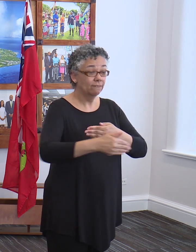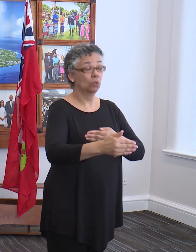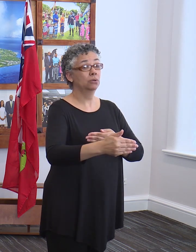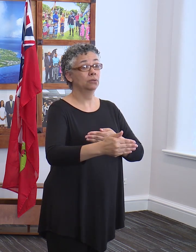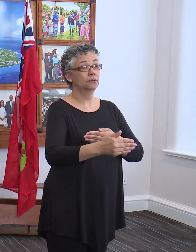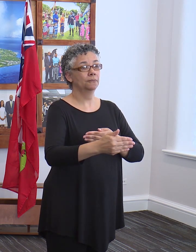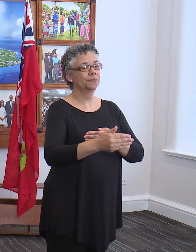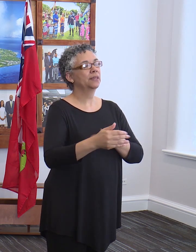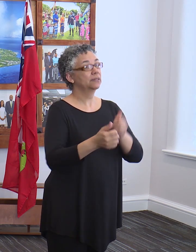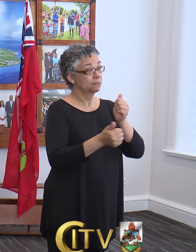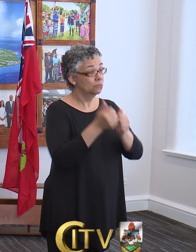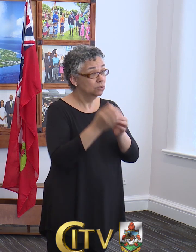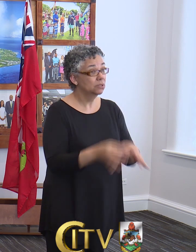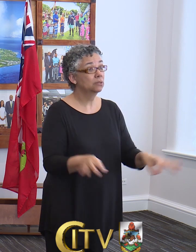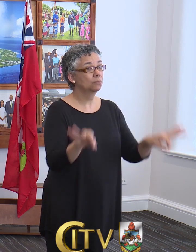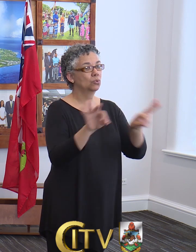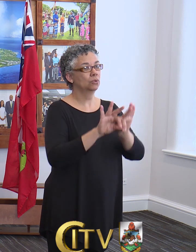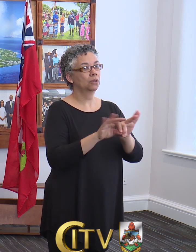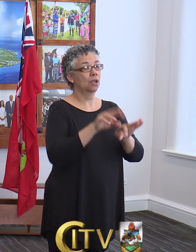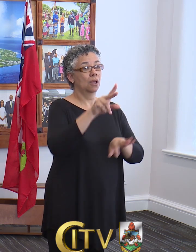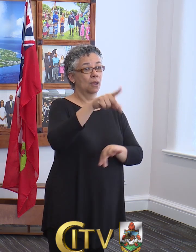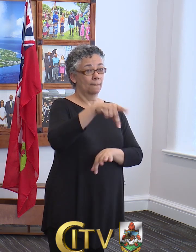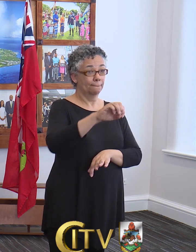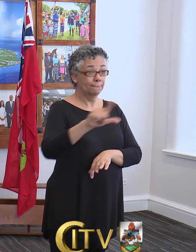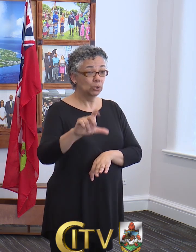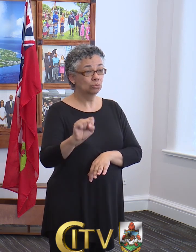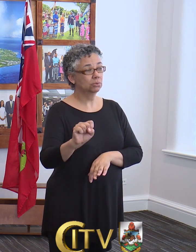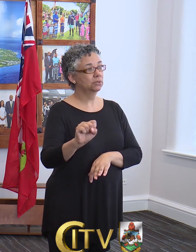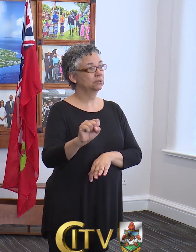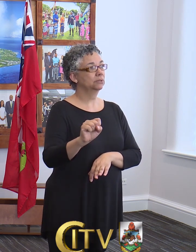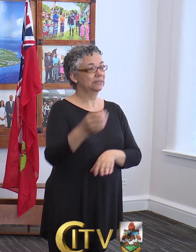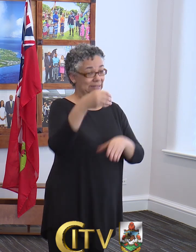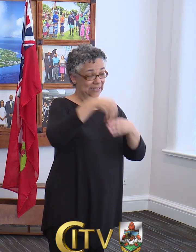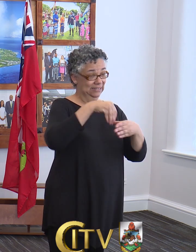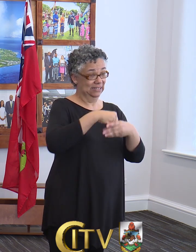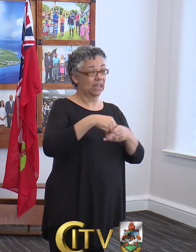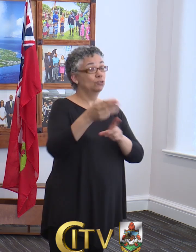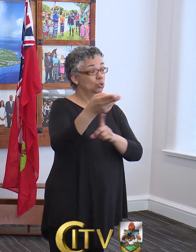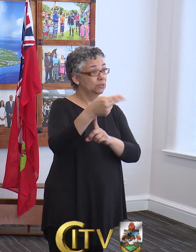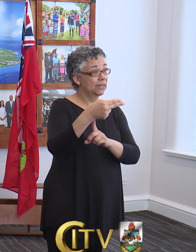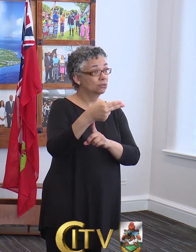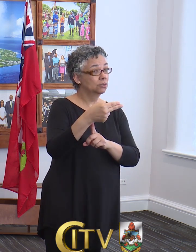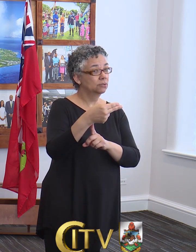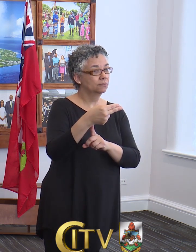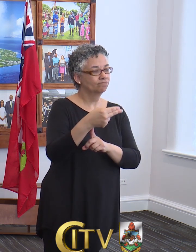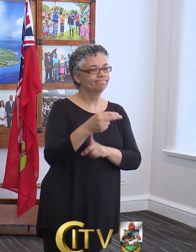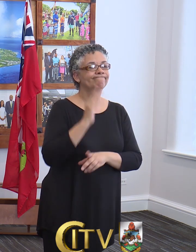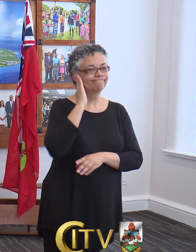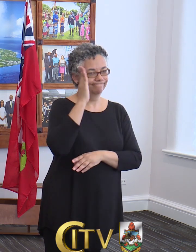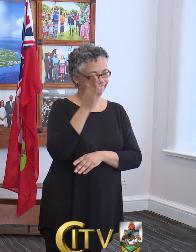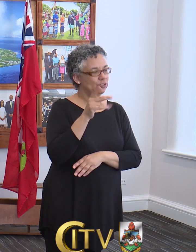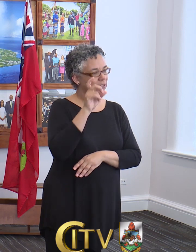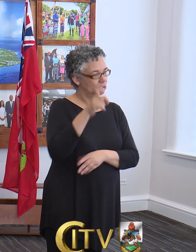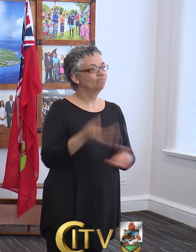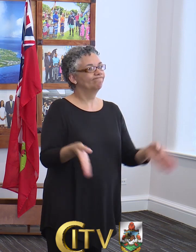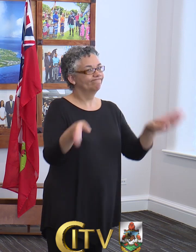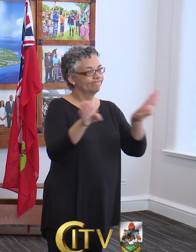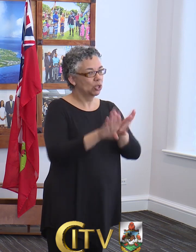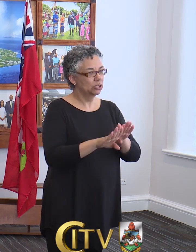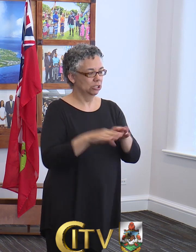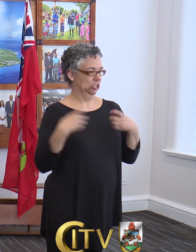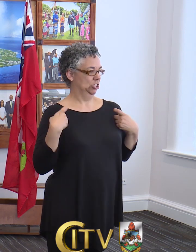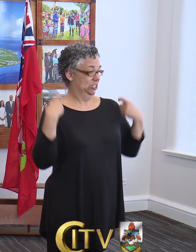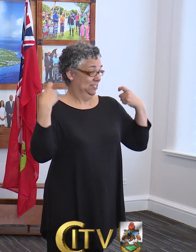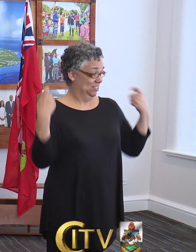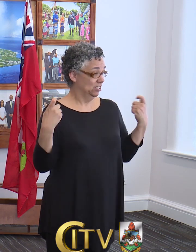is particularly important, pools, and this is inside of hotels, pools will be asked to close. Gyms